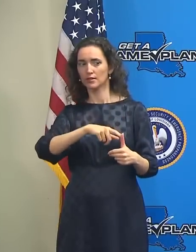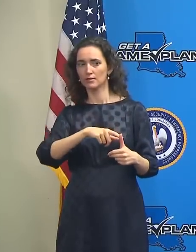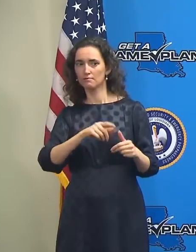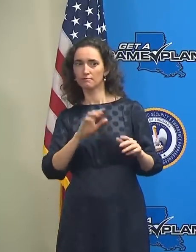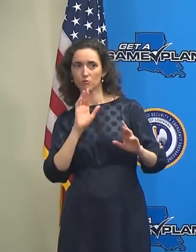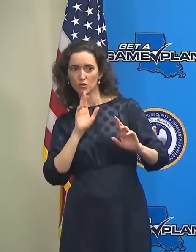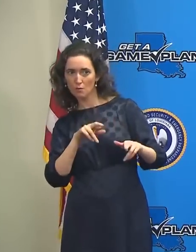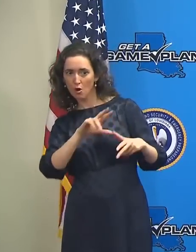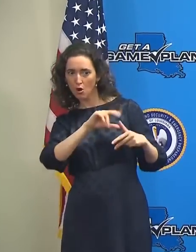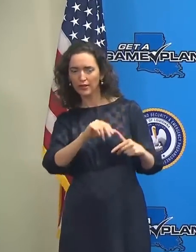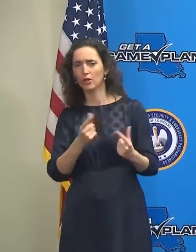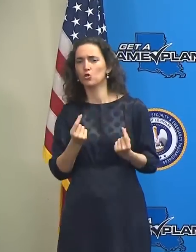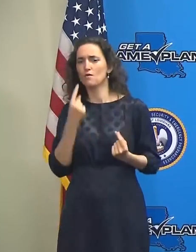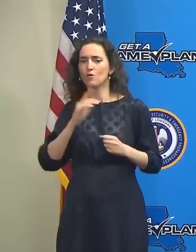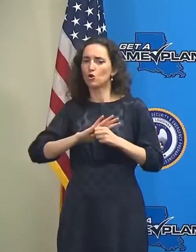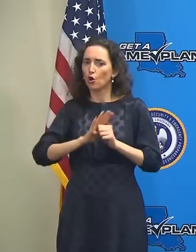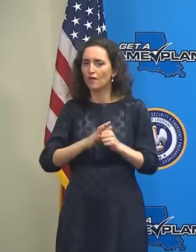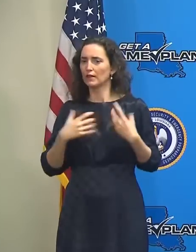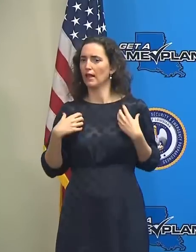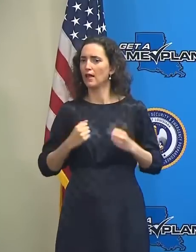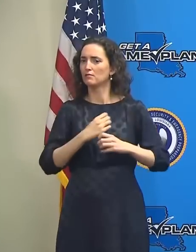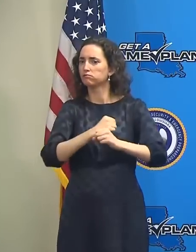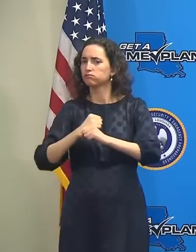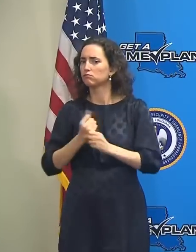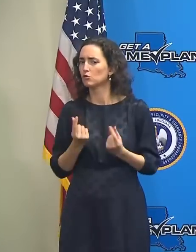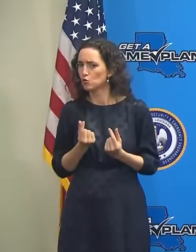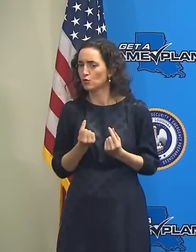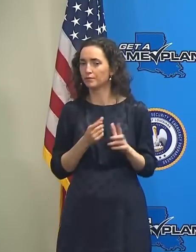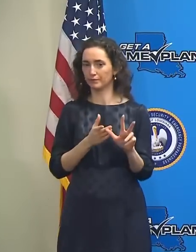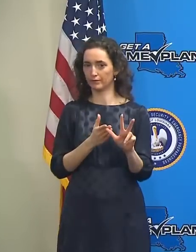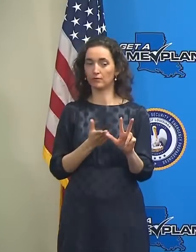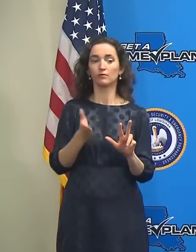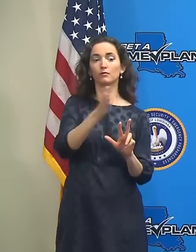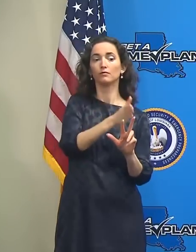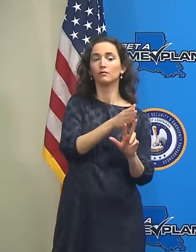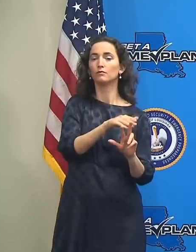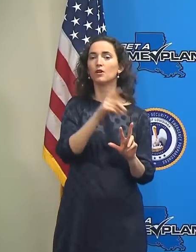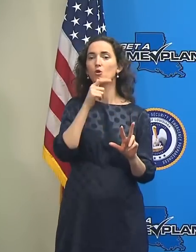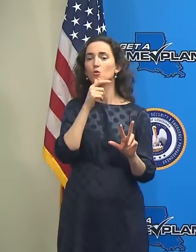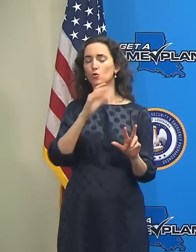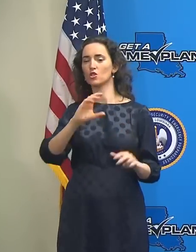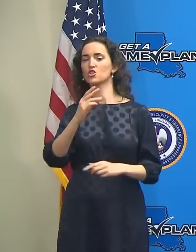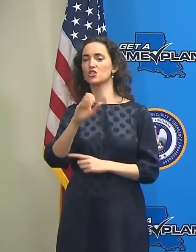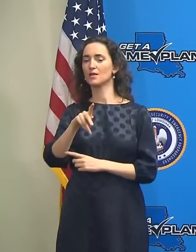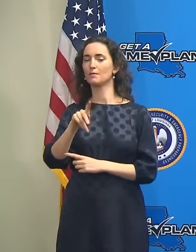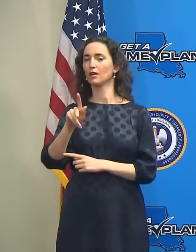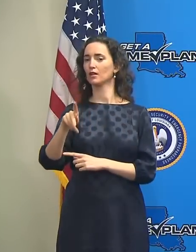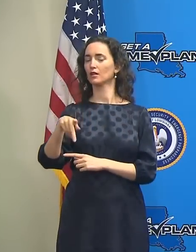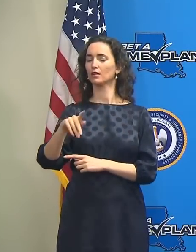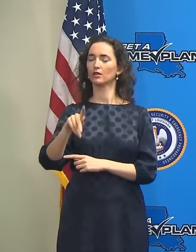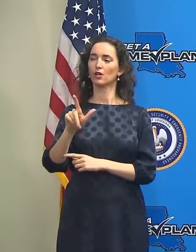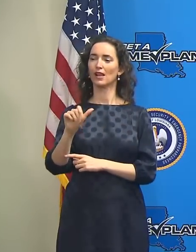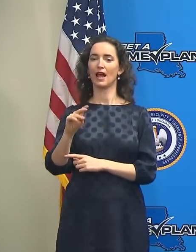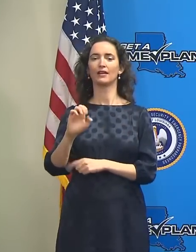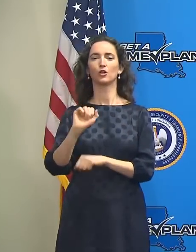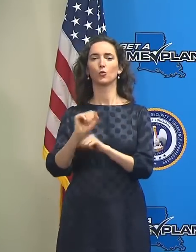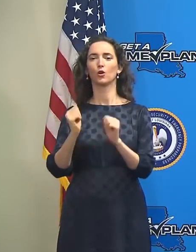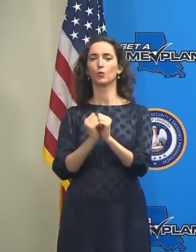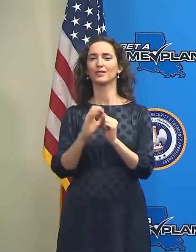respond to this hurricane. We also have on hand today Chip Klein with the CPRA,